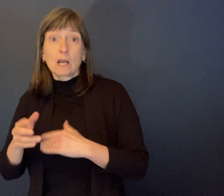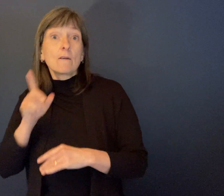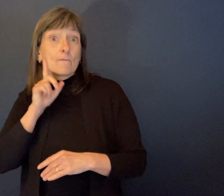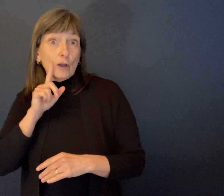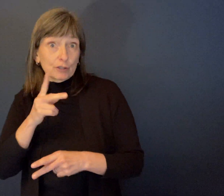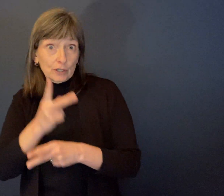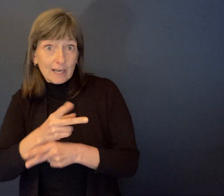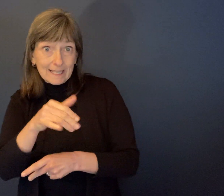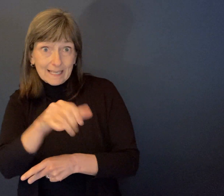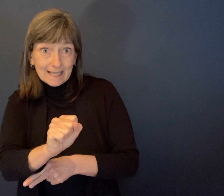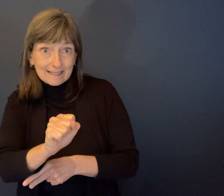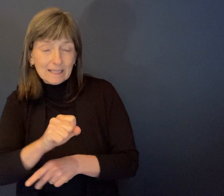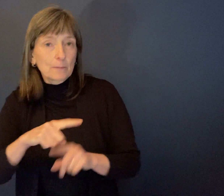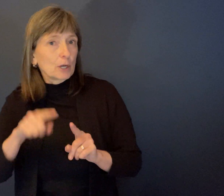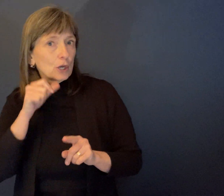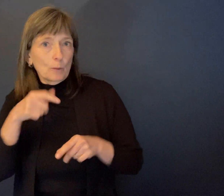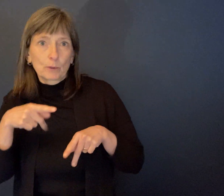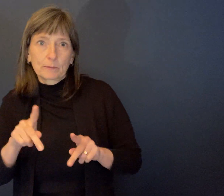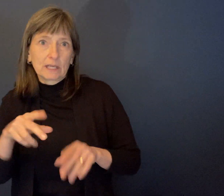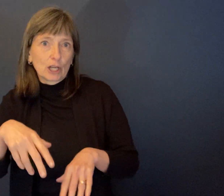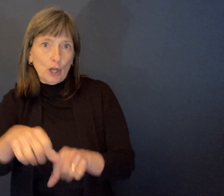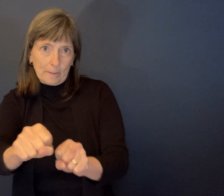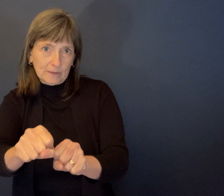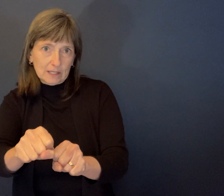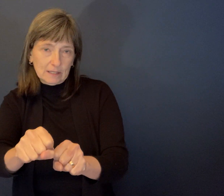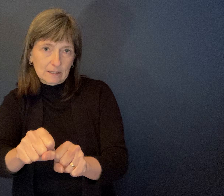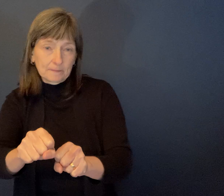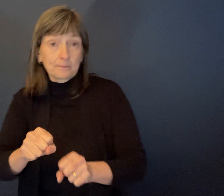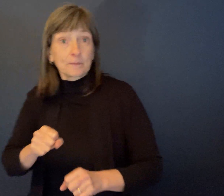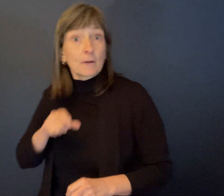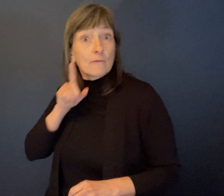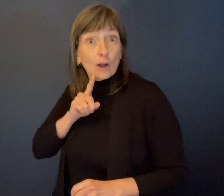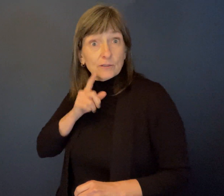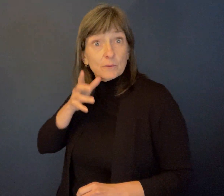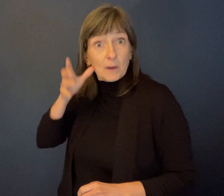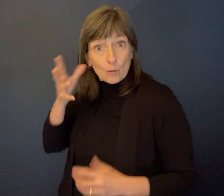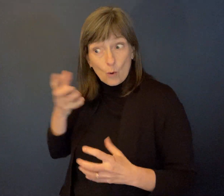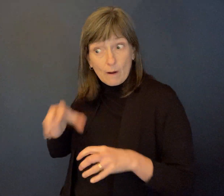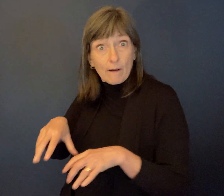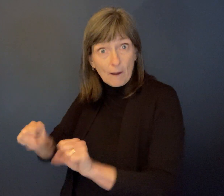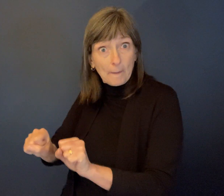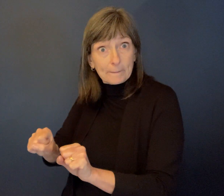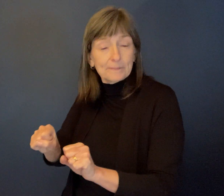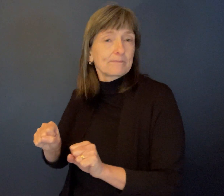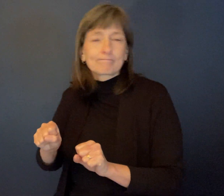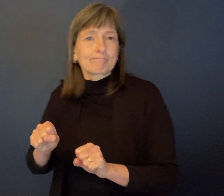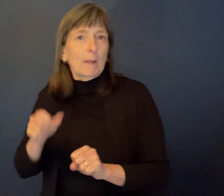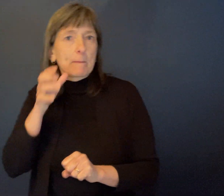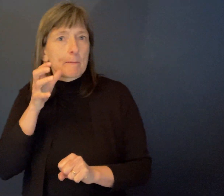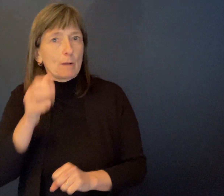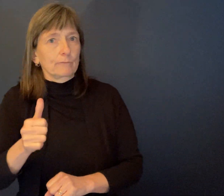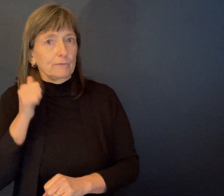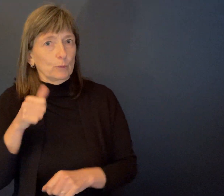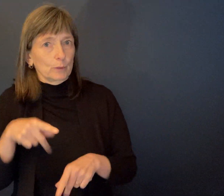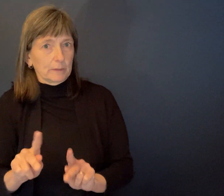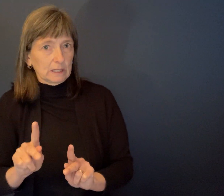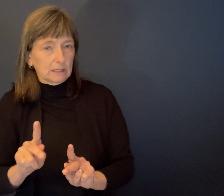meant I could not be adopted. Even though my foster parents wanted to adopt me, I was not able to be adopted. I think it was the way of